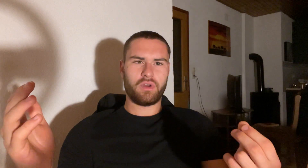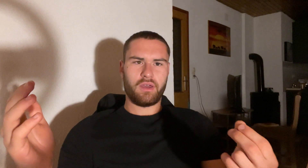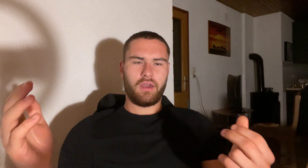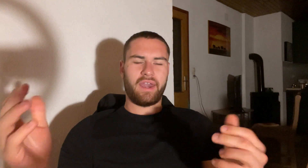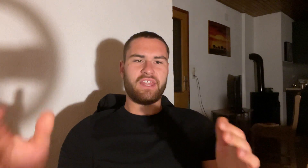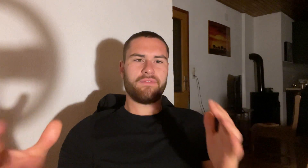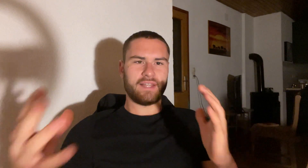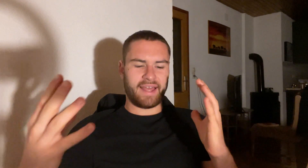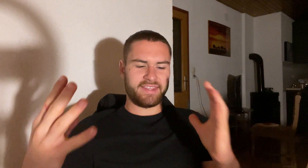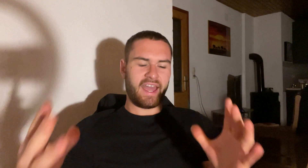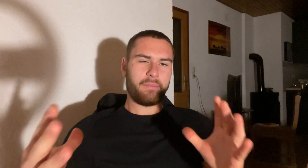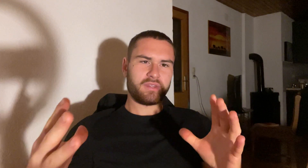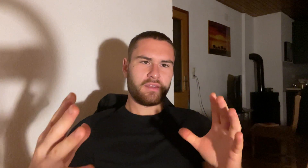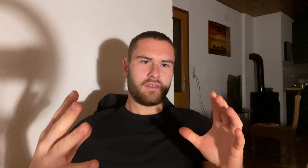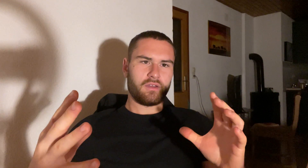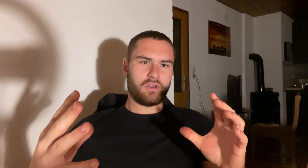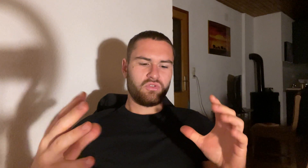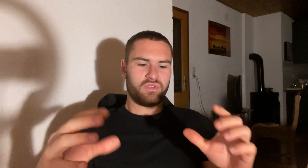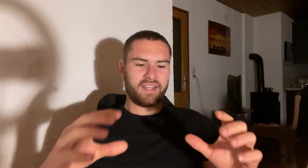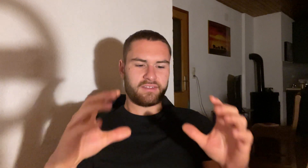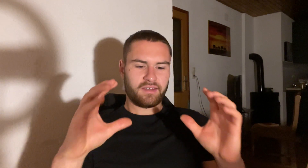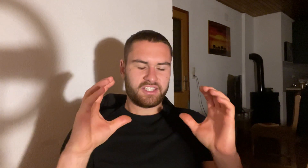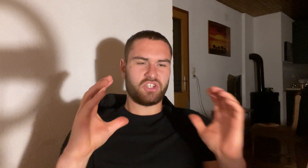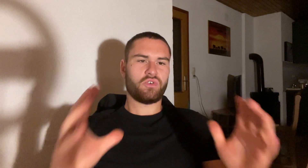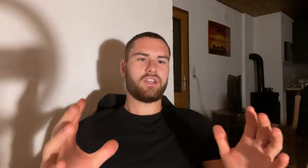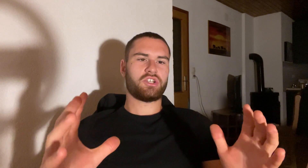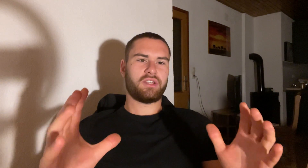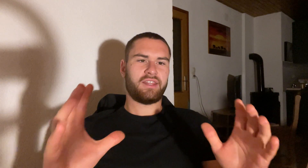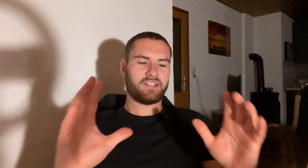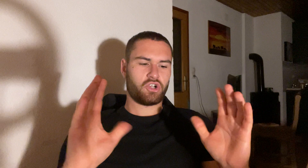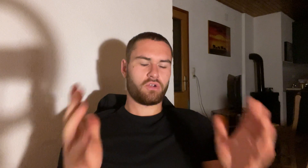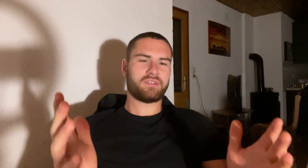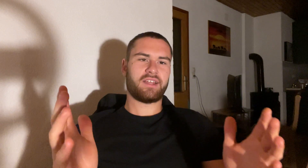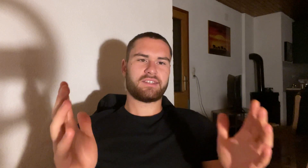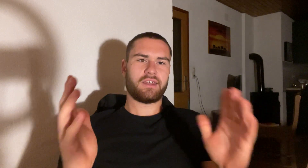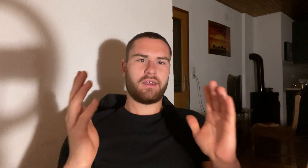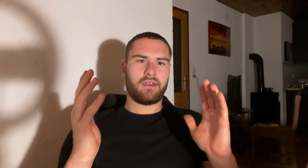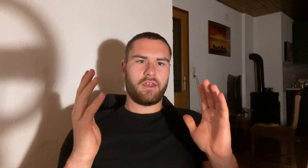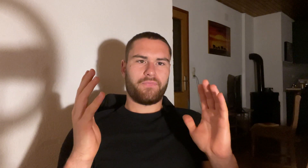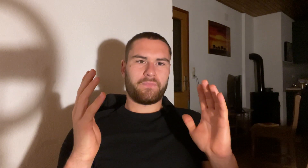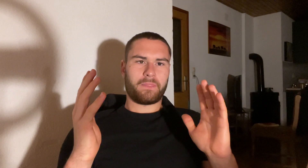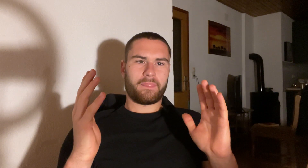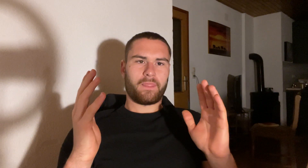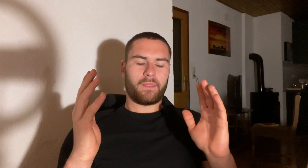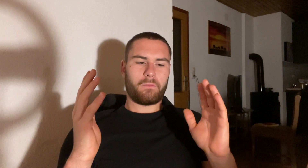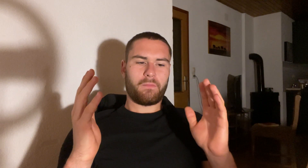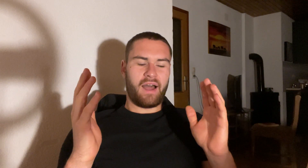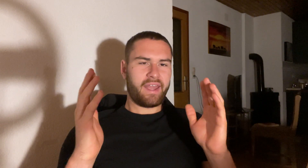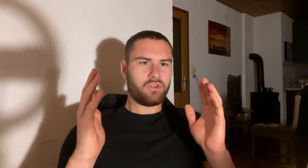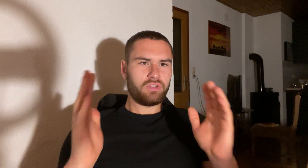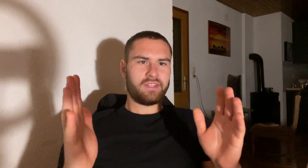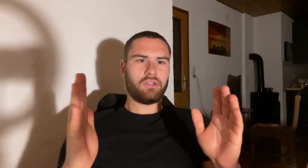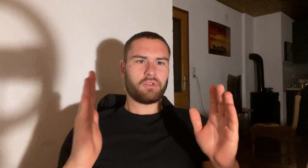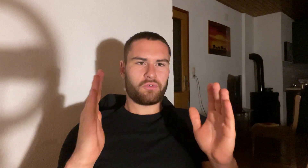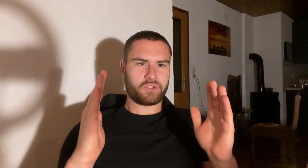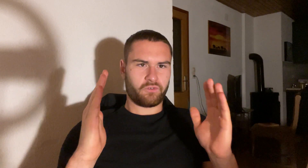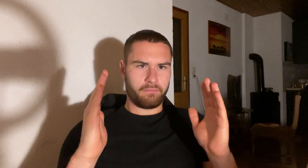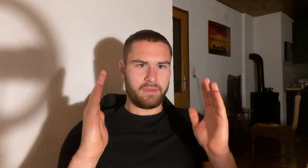and you will adapt to that situation and that circumstance I can only tell you what works for me